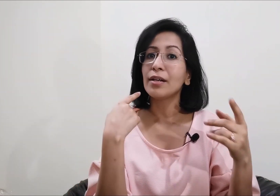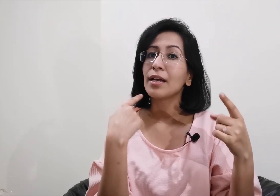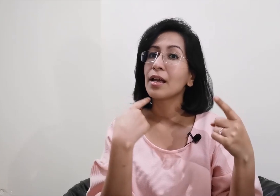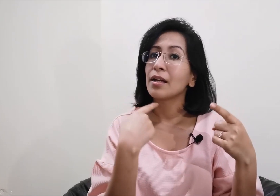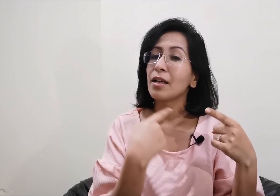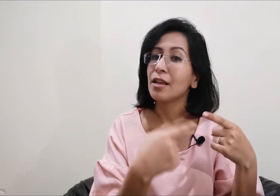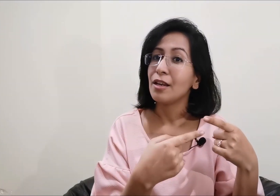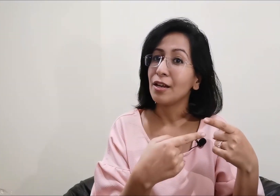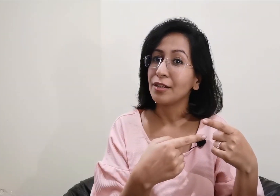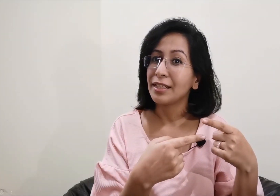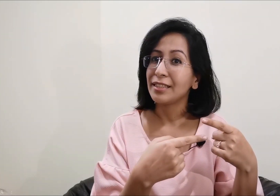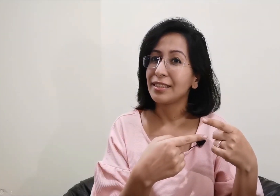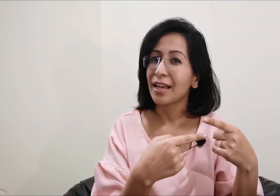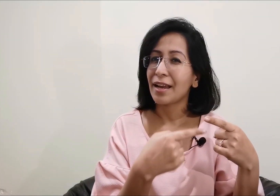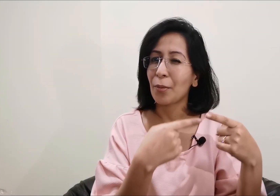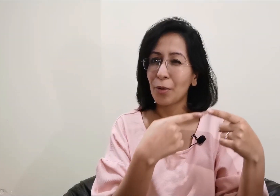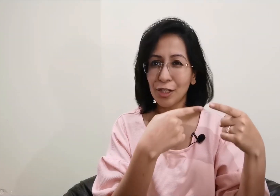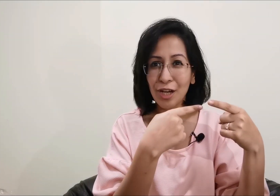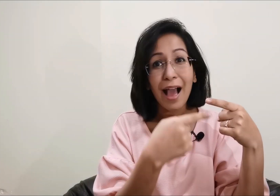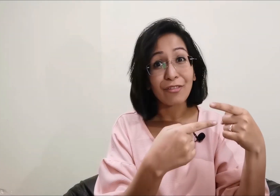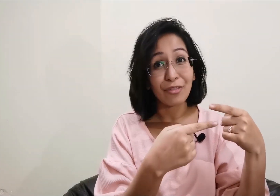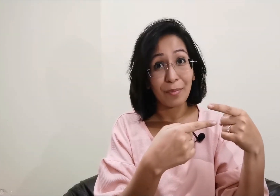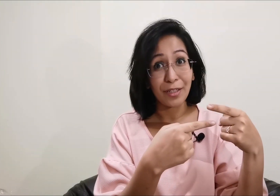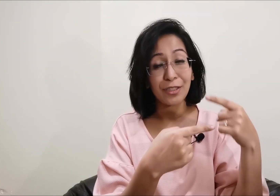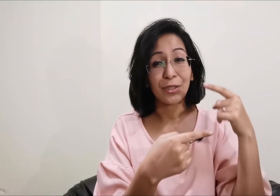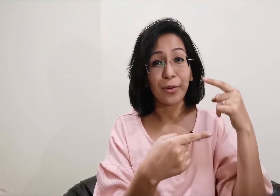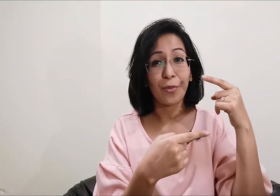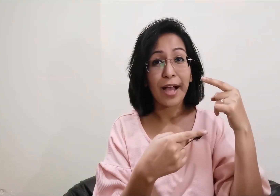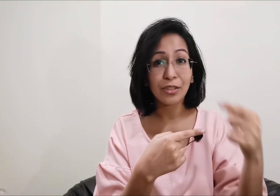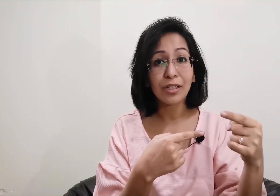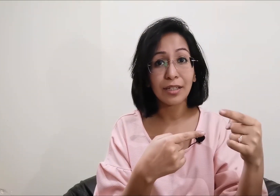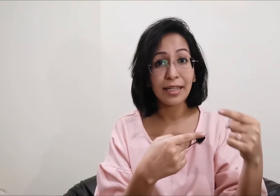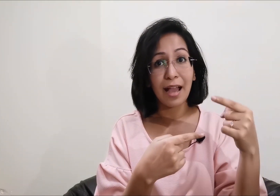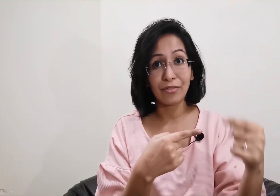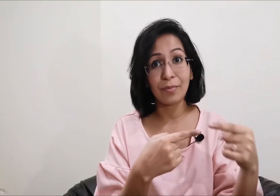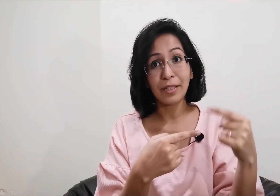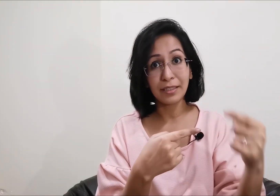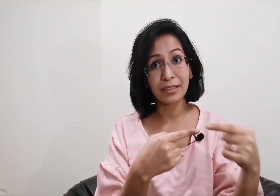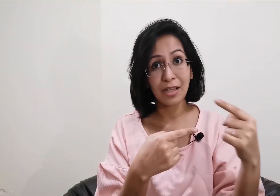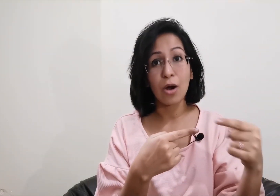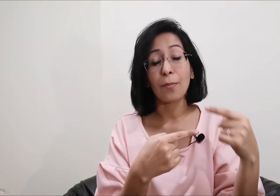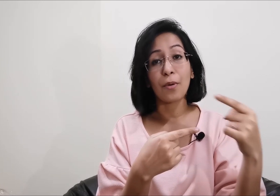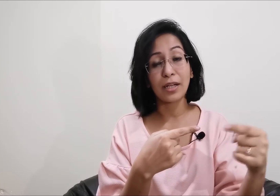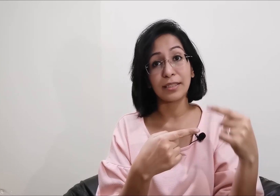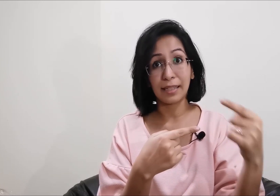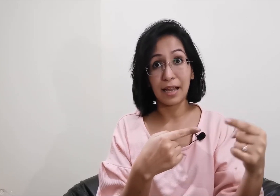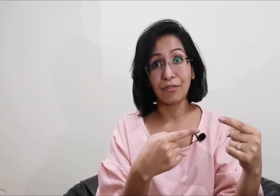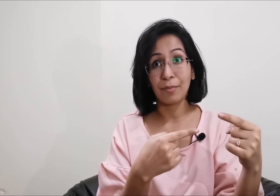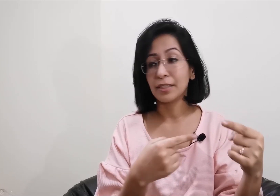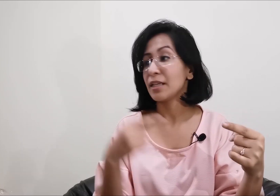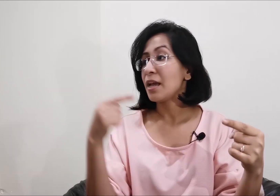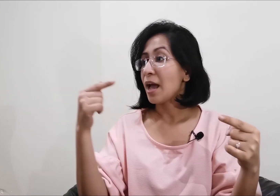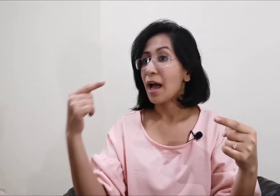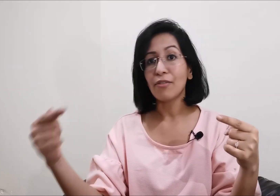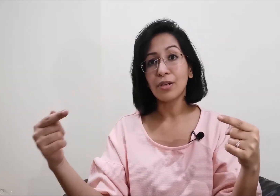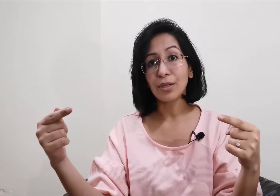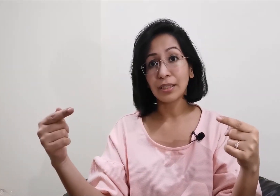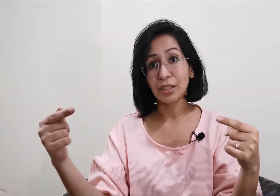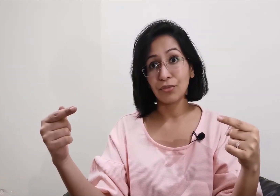learned indian sign language alphabet so as you're learning alphabets or practicing alphabets have a look at this